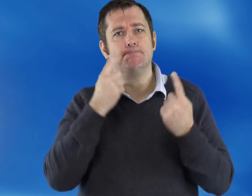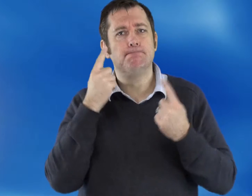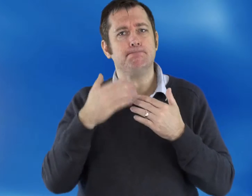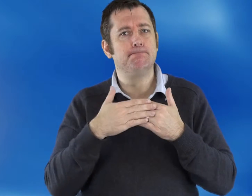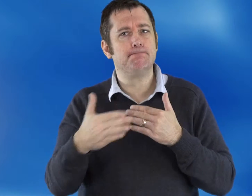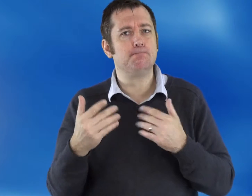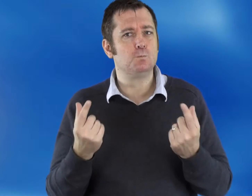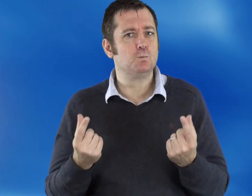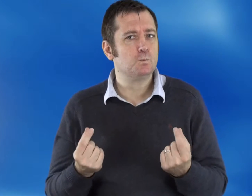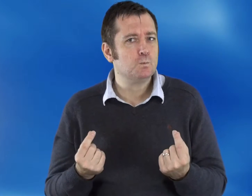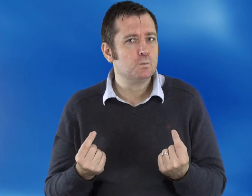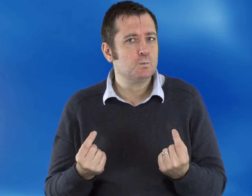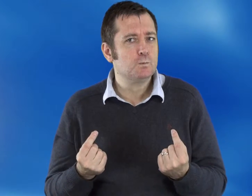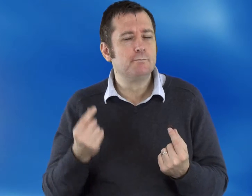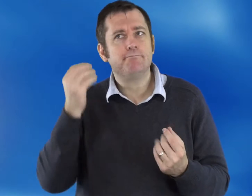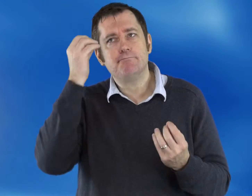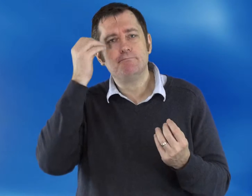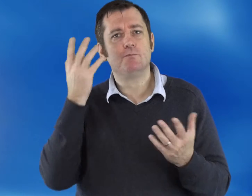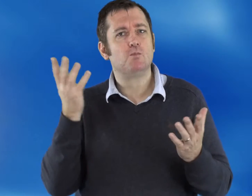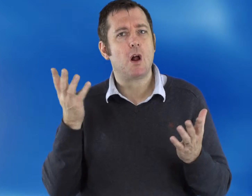Lastly, suggestions on new ideas to consider in the future.